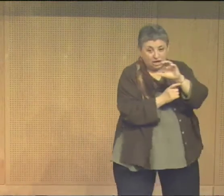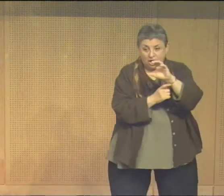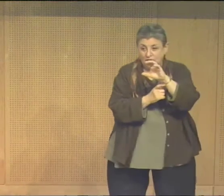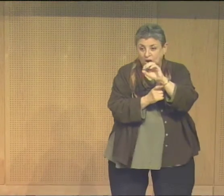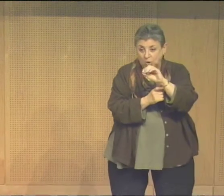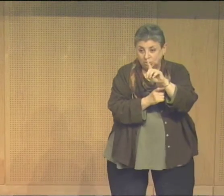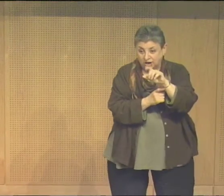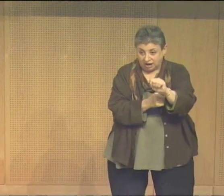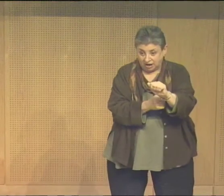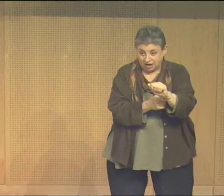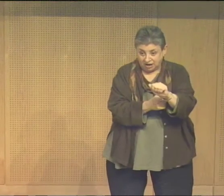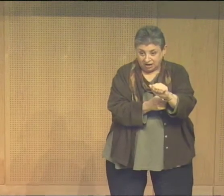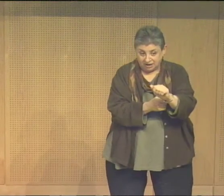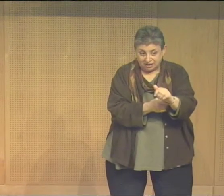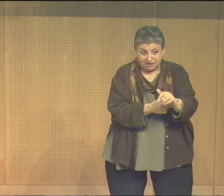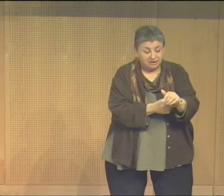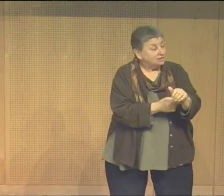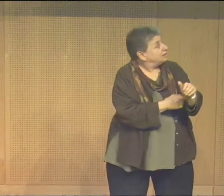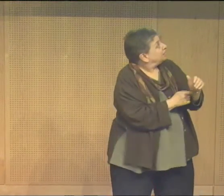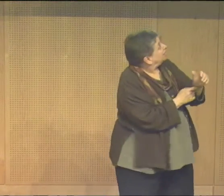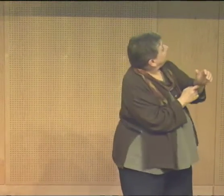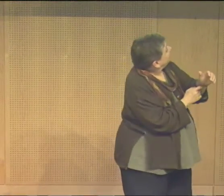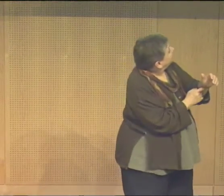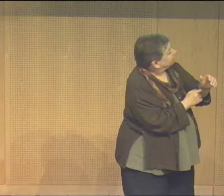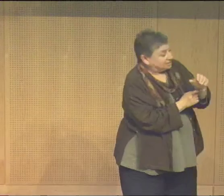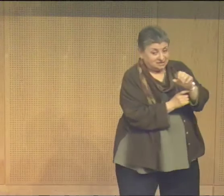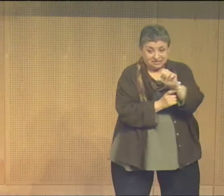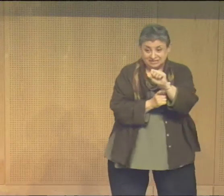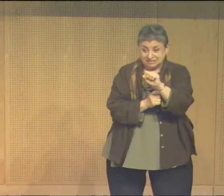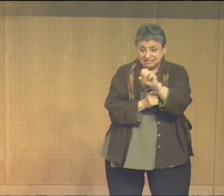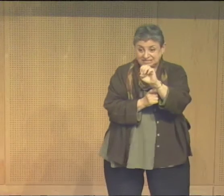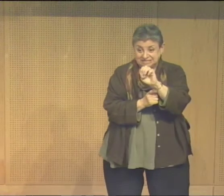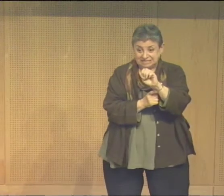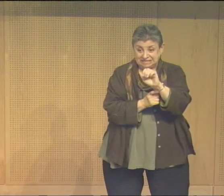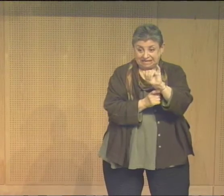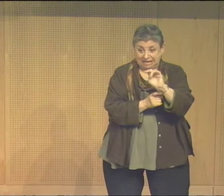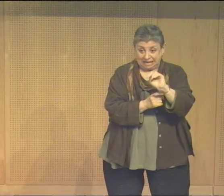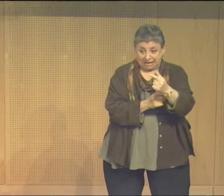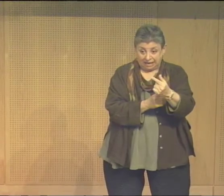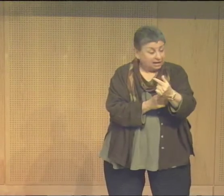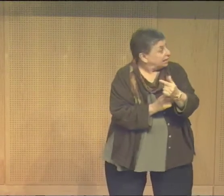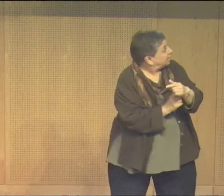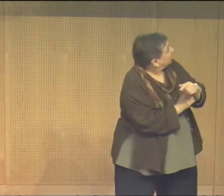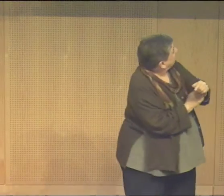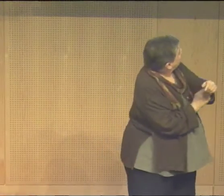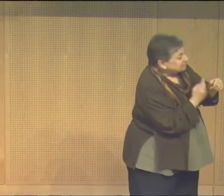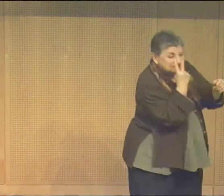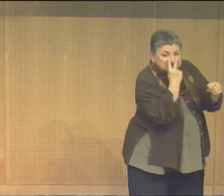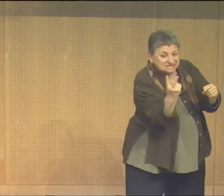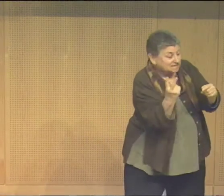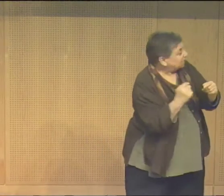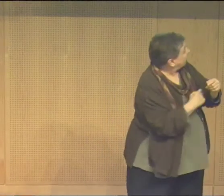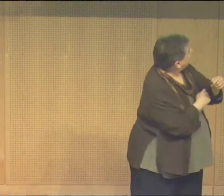on the scene but now we see an update to the more acceptable terms to us coda